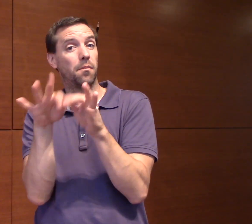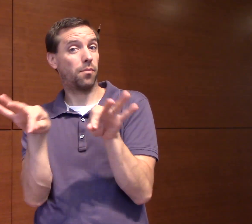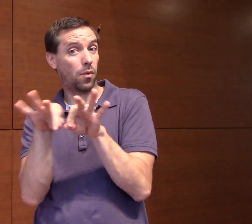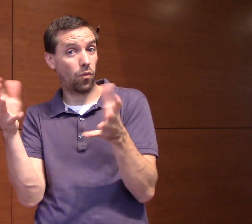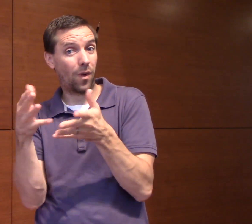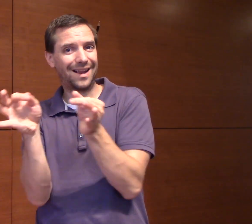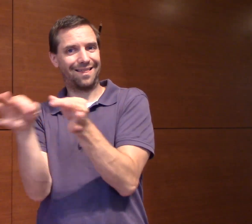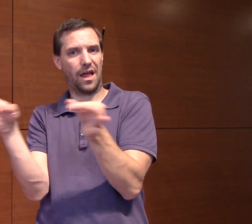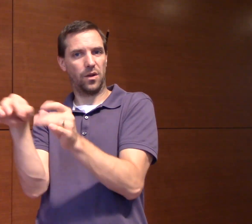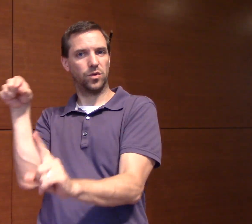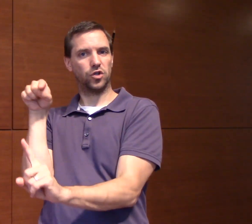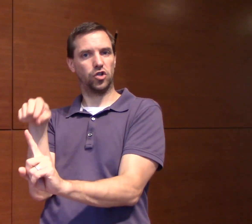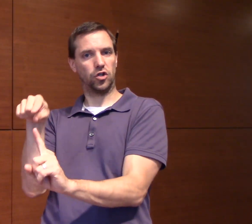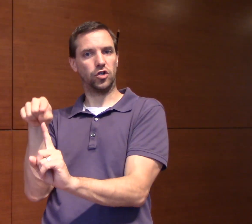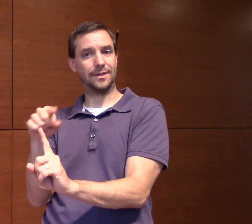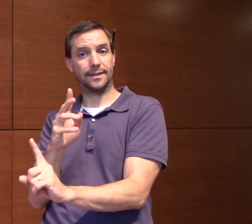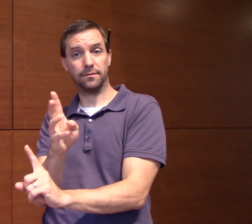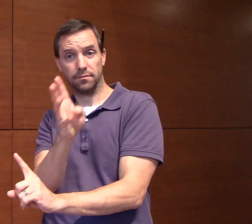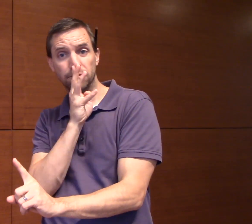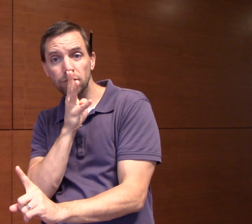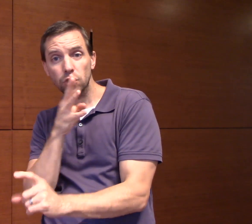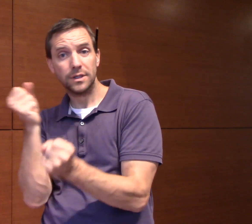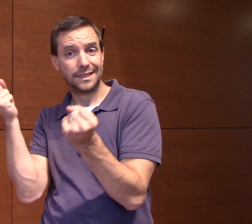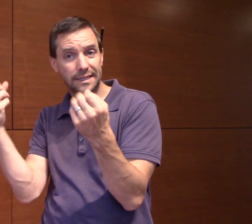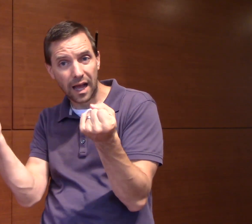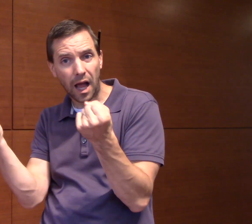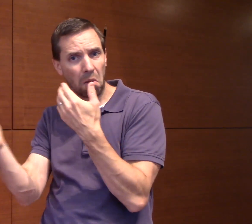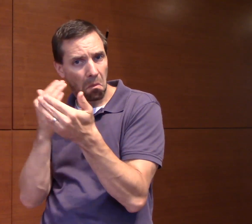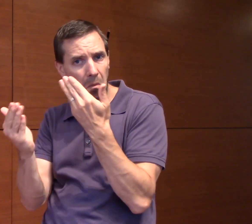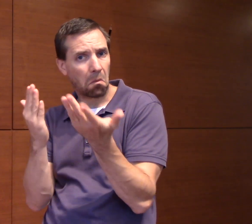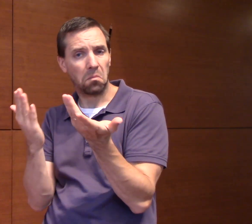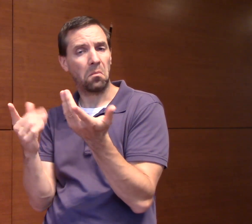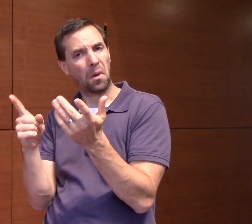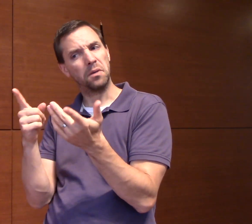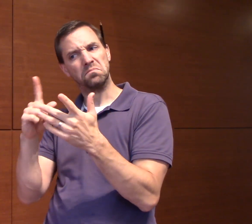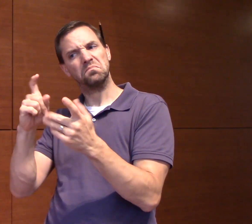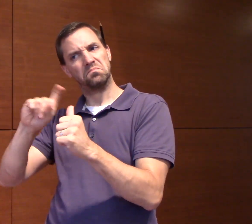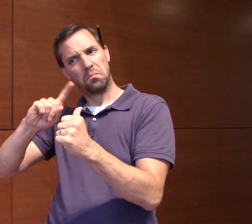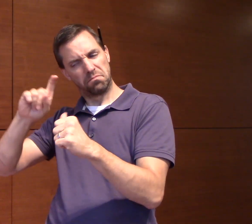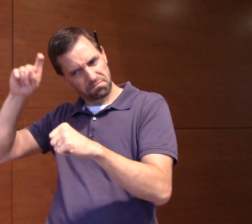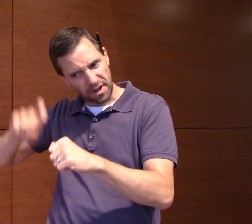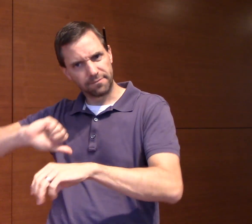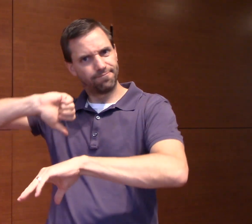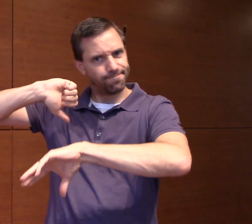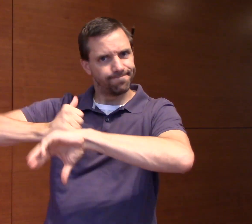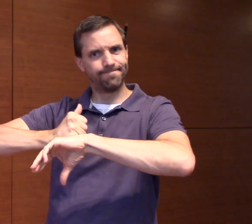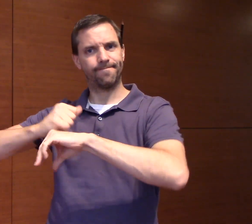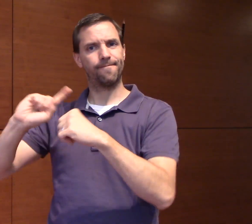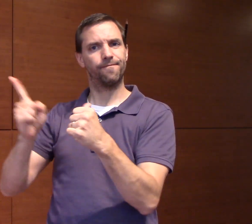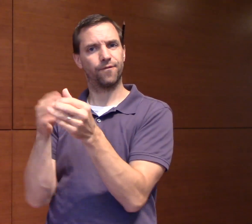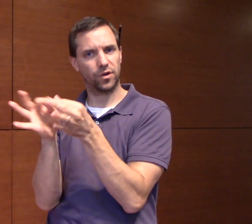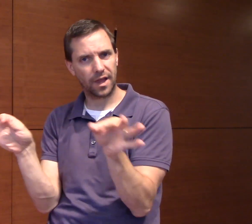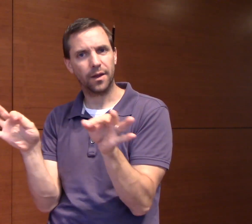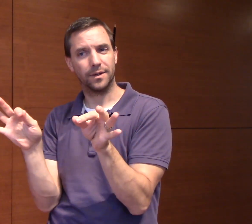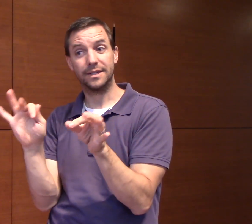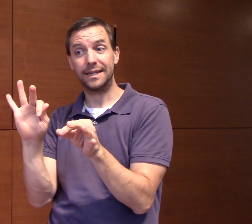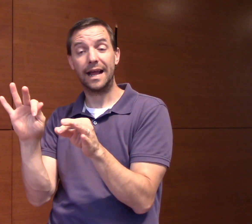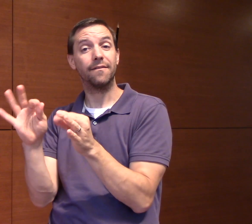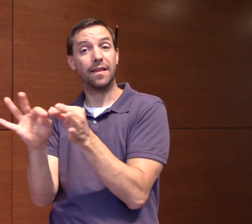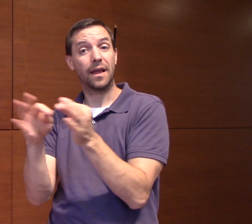missing, then executive function will be weak as well. The second main proposal is that language is what's really critical for the development of healthy executive